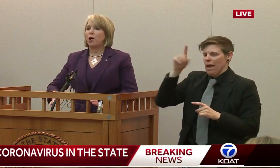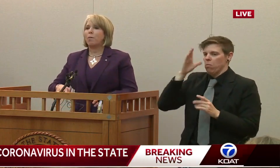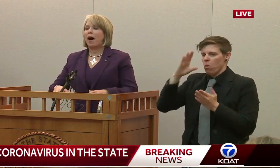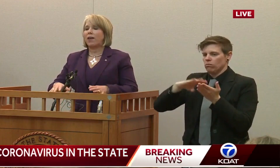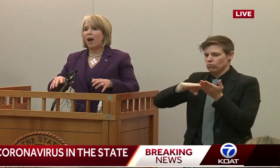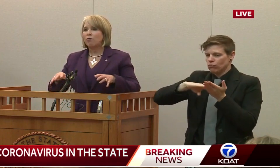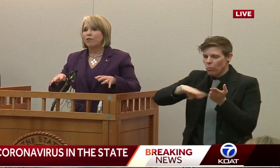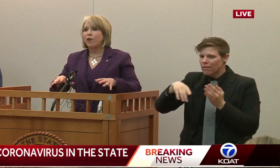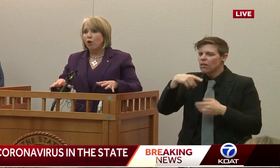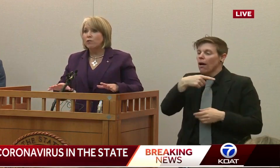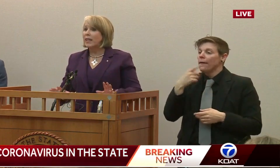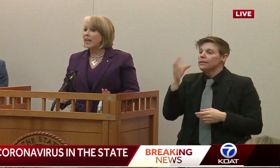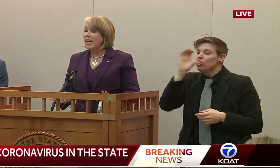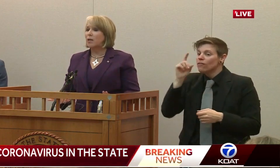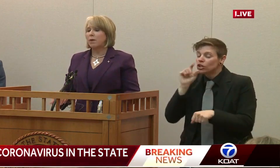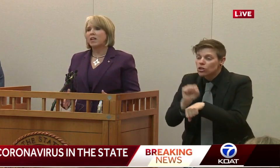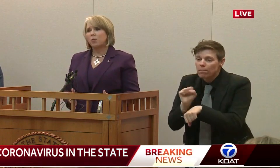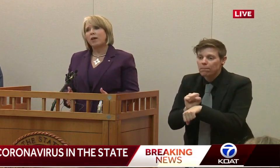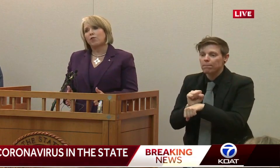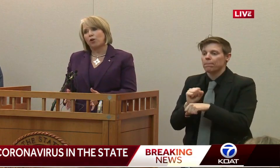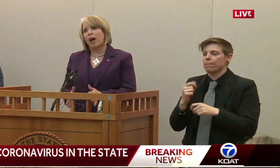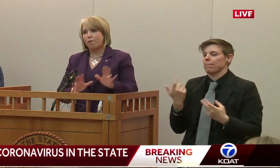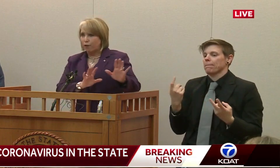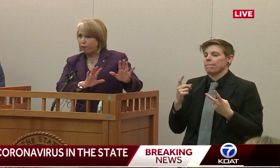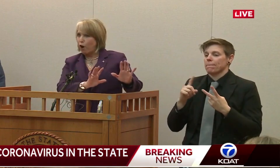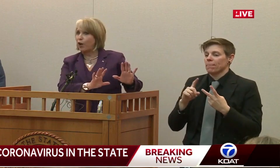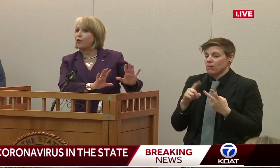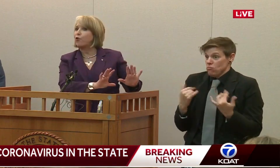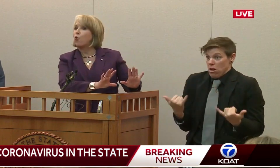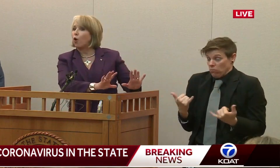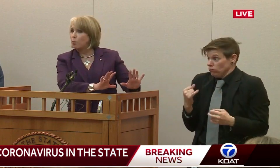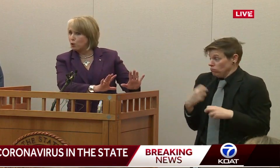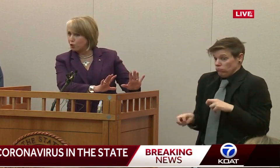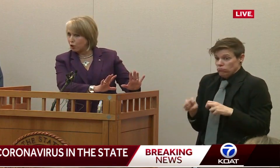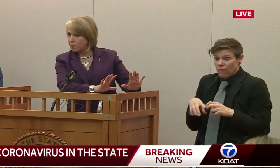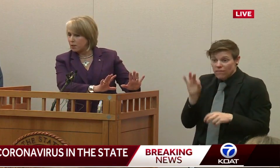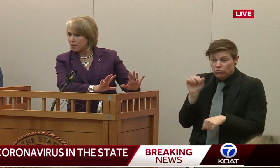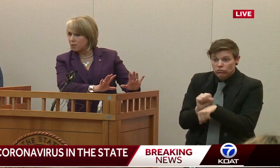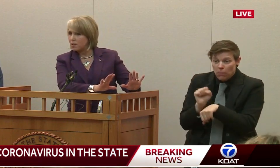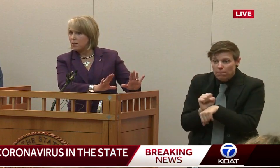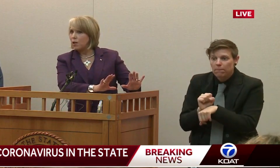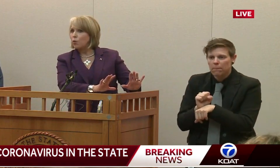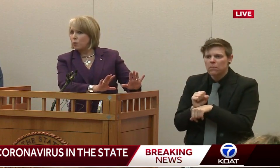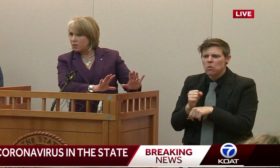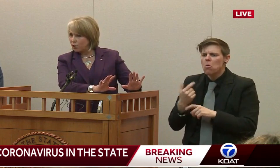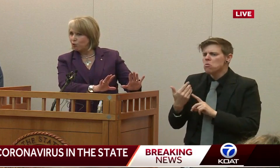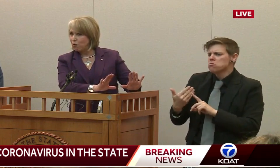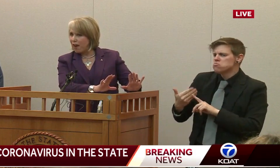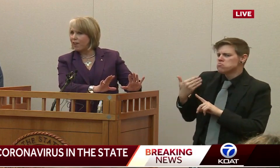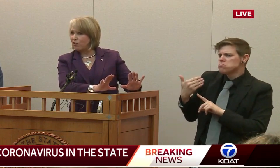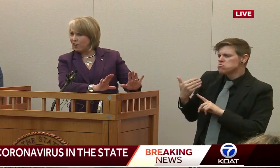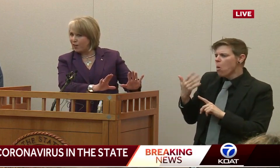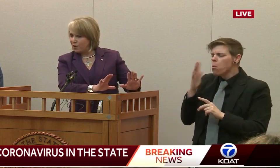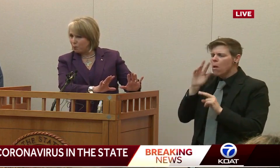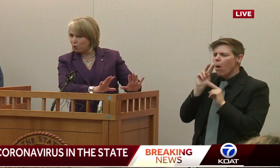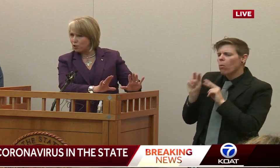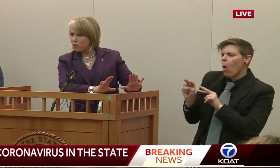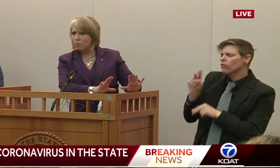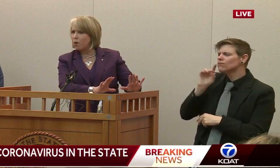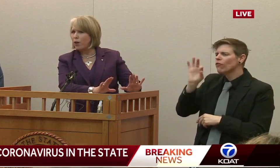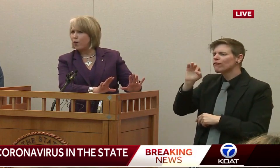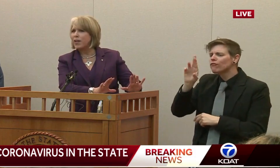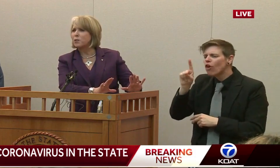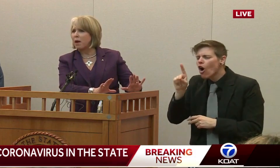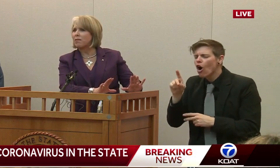rules, you know, about how difficult it can be because we have to look out for fraud under normal circumstances. We would still do that in an